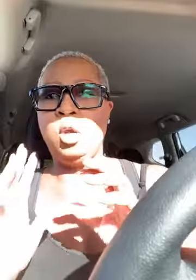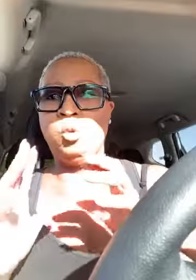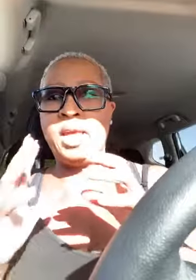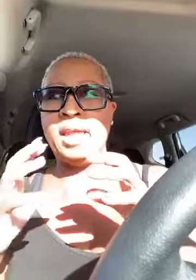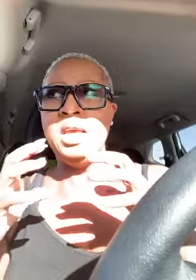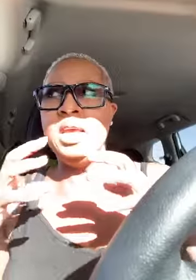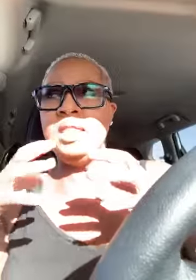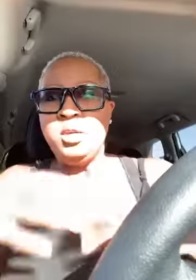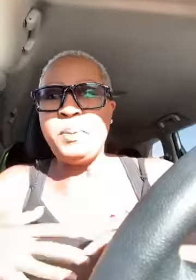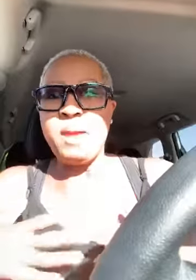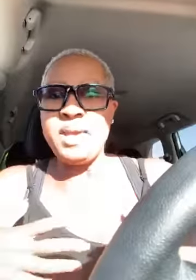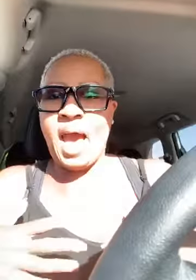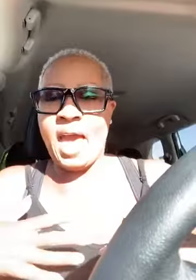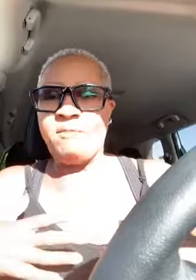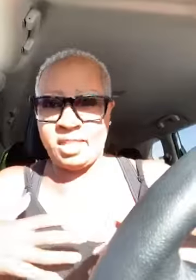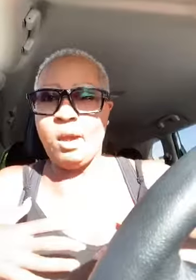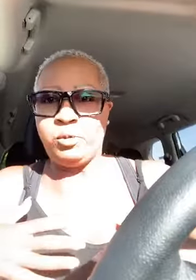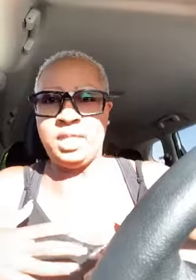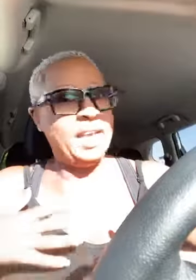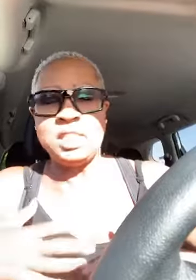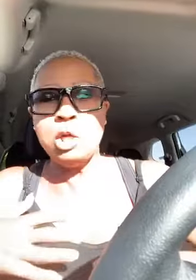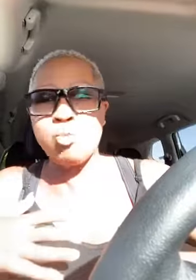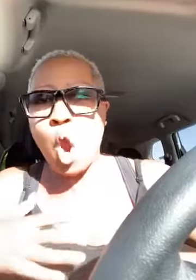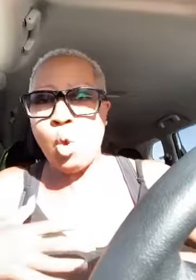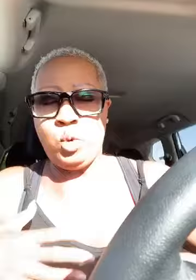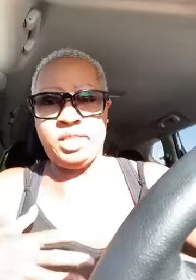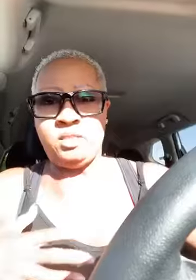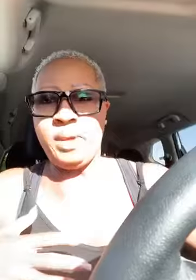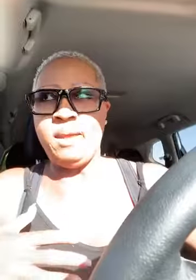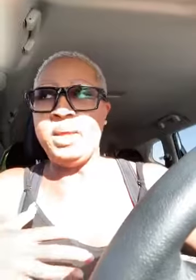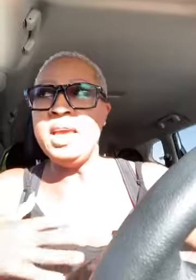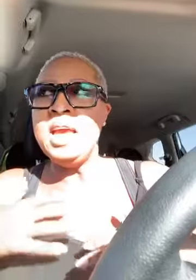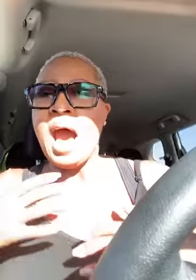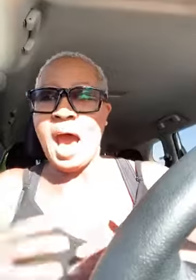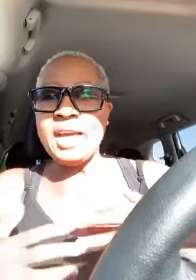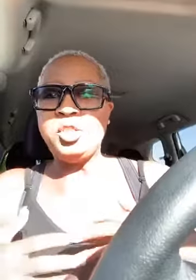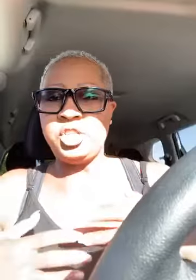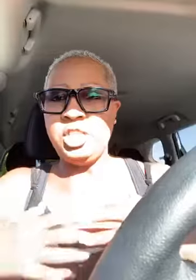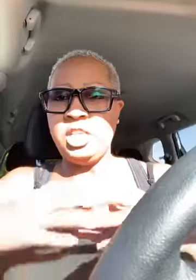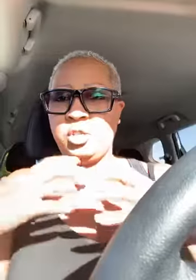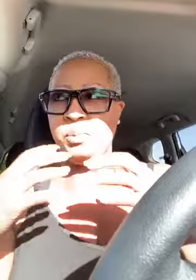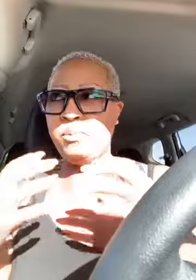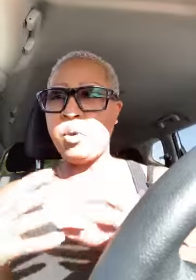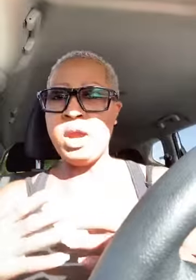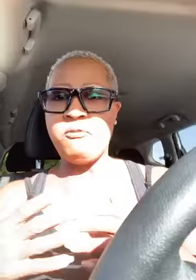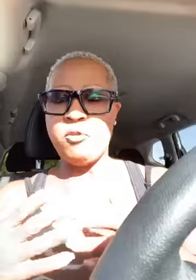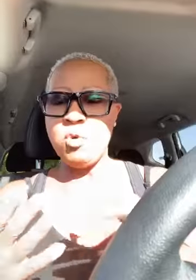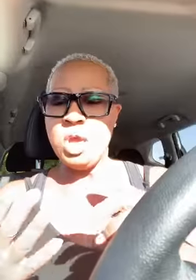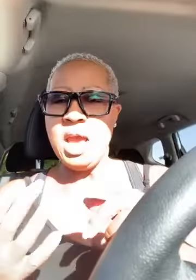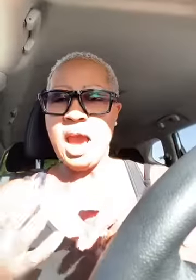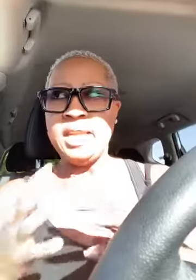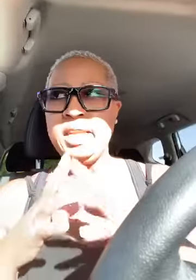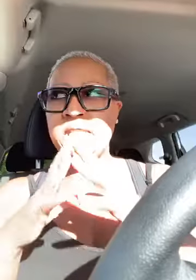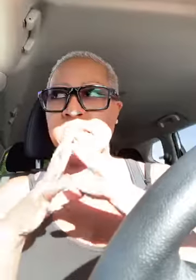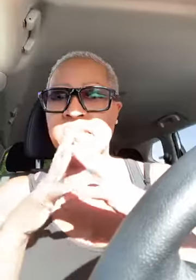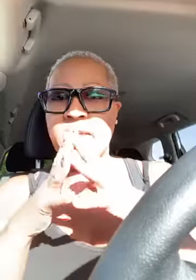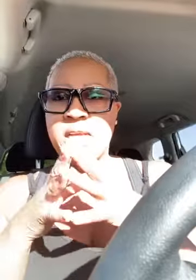know that the baby i have is healthy there's nothing wrong with this baby i just need to be prayerful i need to stay